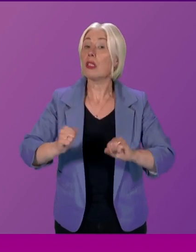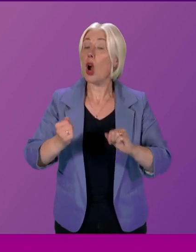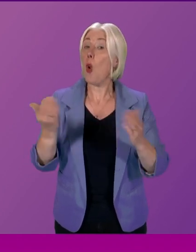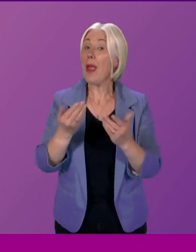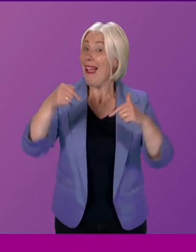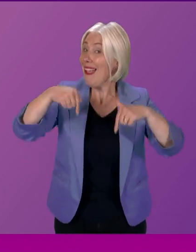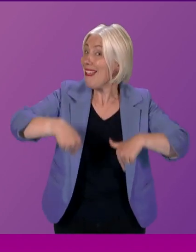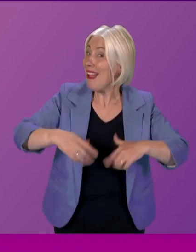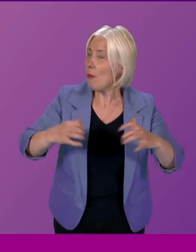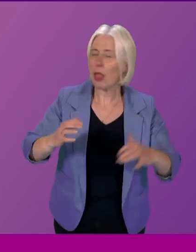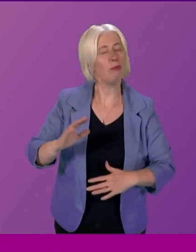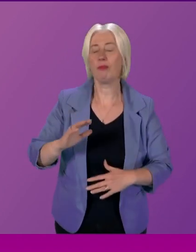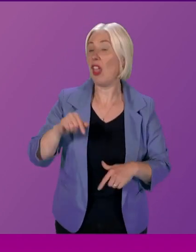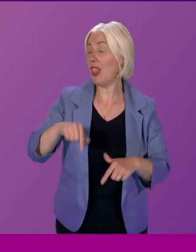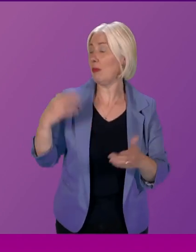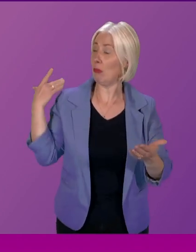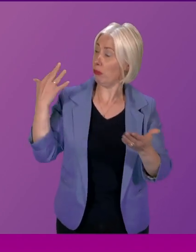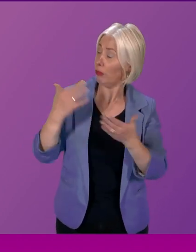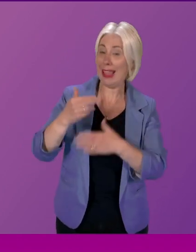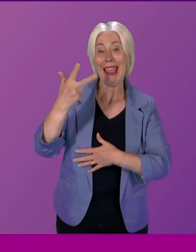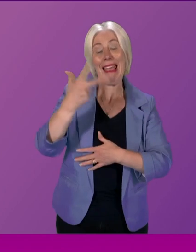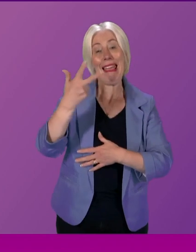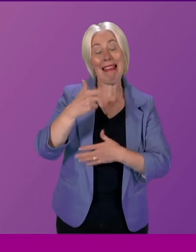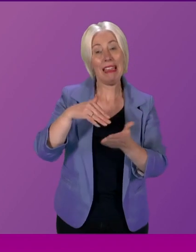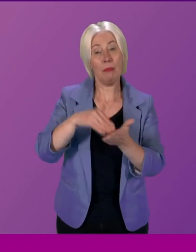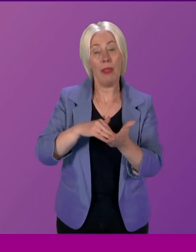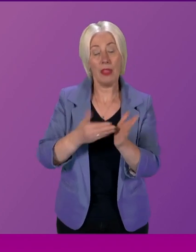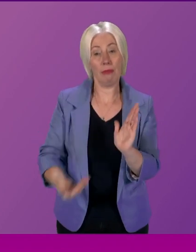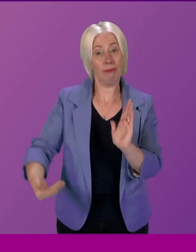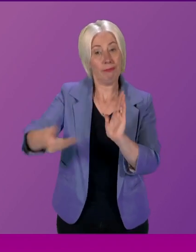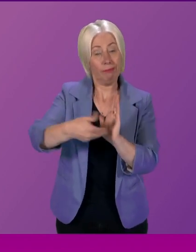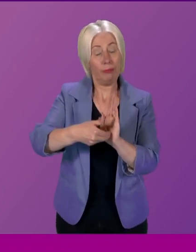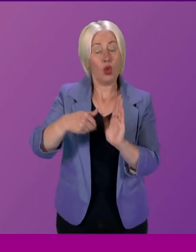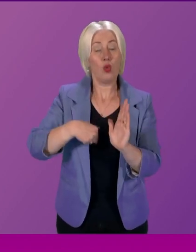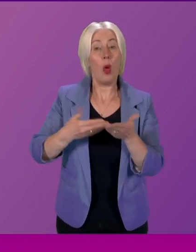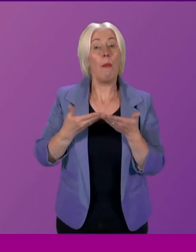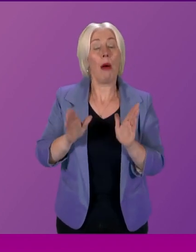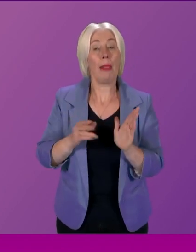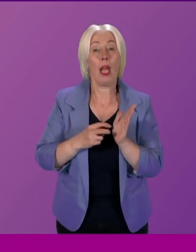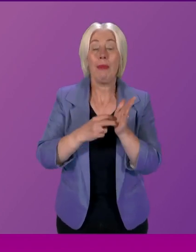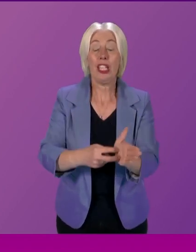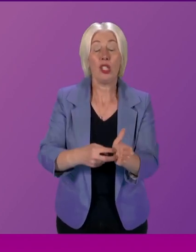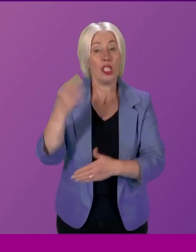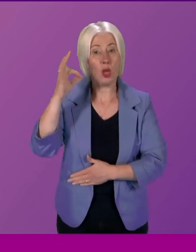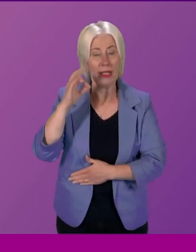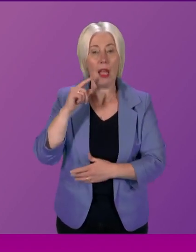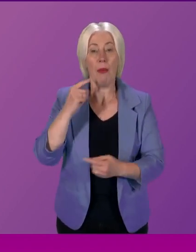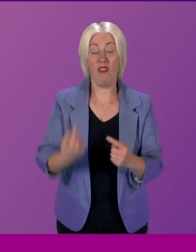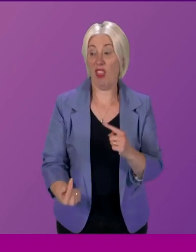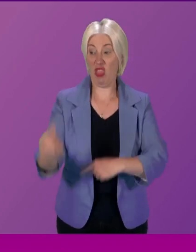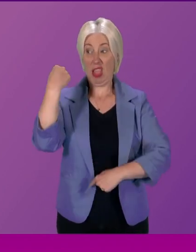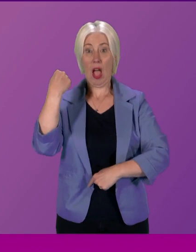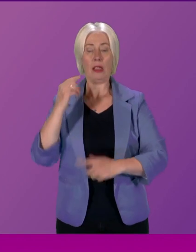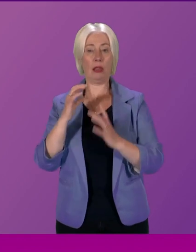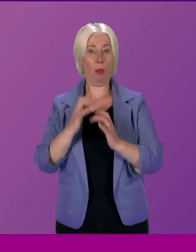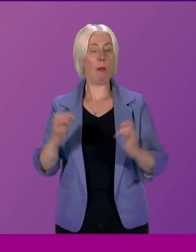18 months since this was added to the responsibility of the Public Petitions Committee, but in the last Parliament, because the suggestion